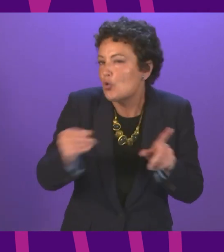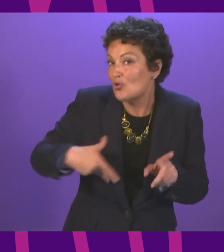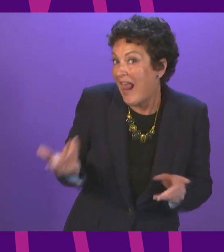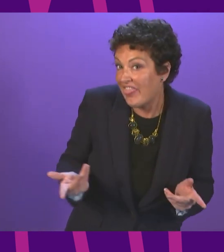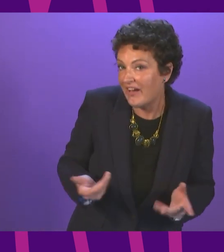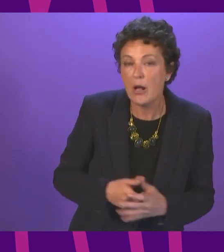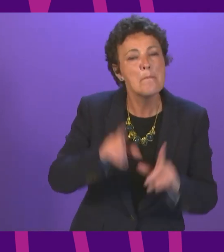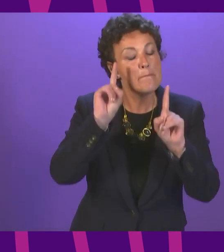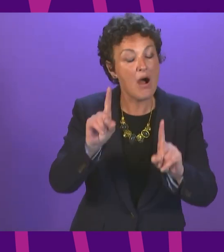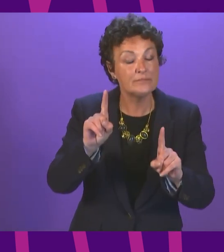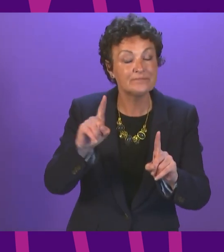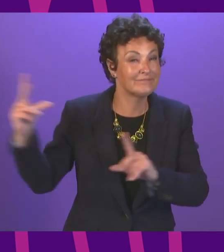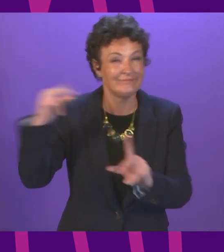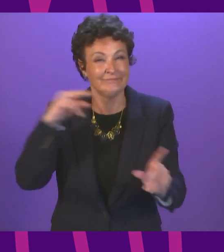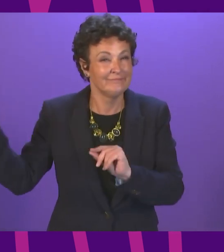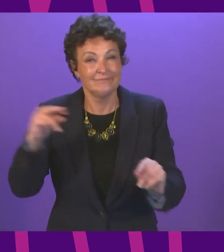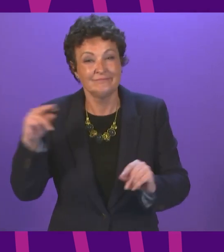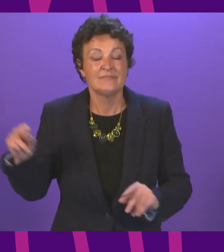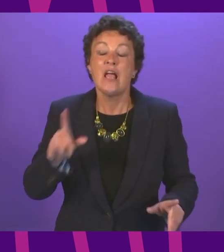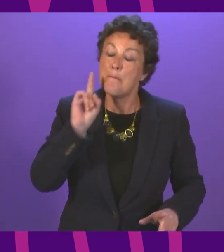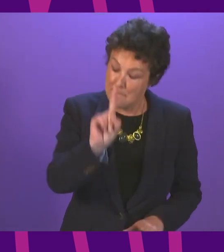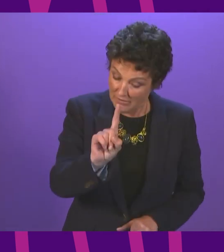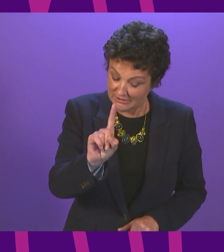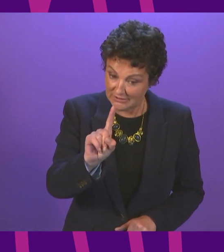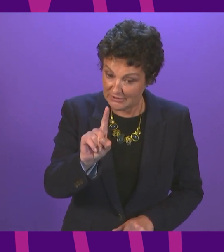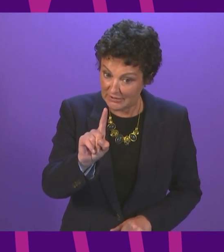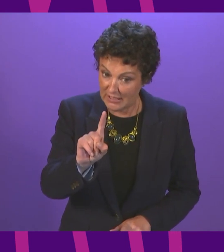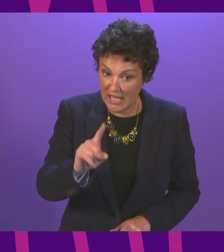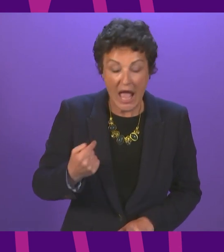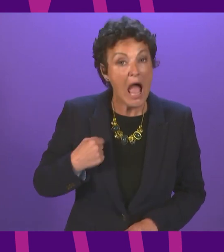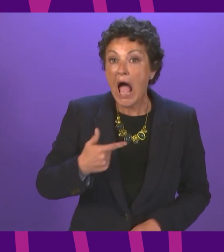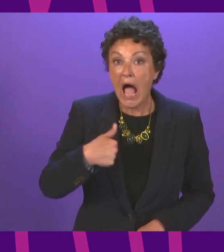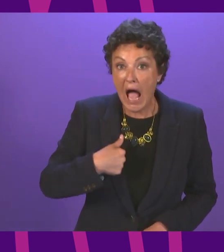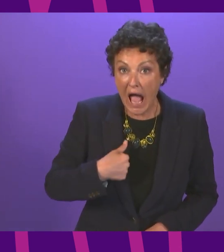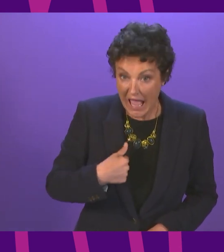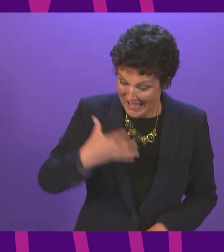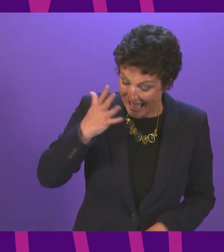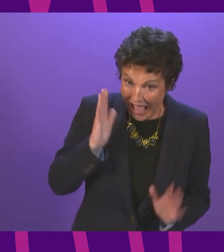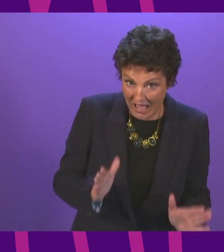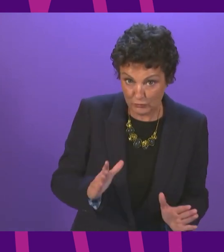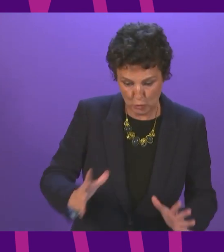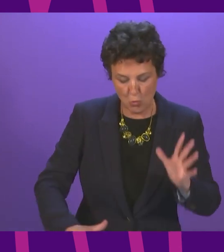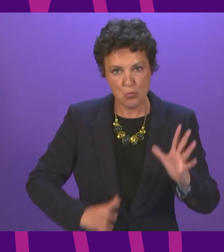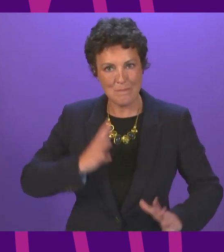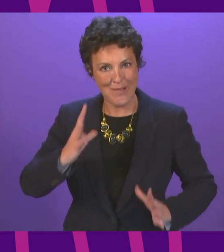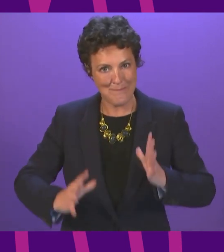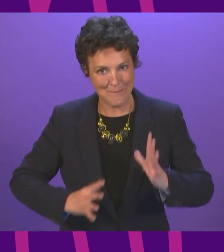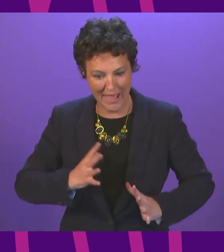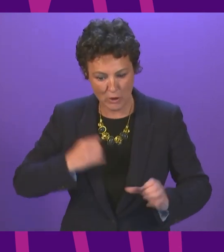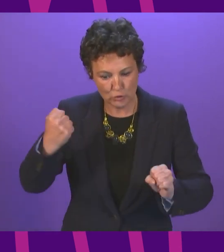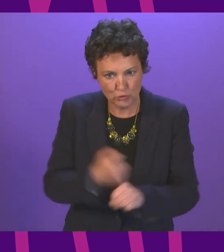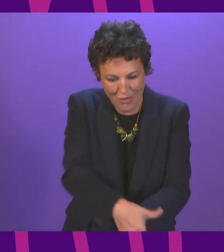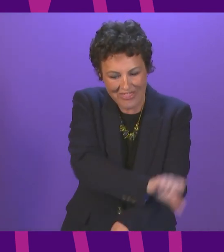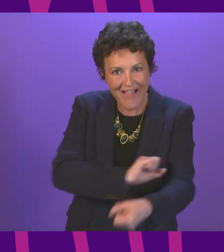of, instead of willing, instead of willing the ends, we have to be prepared to do the means. And that is